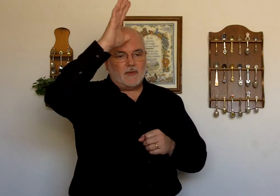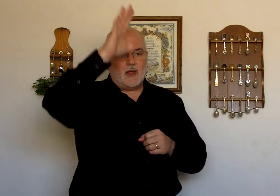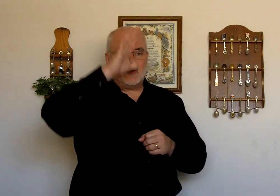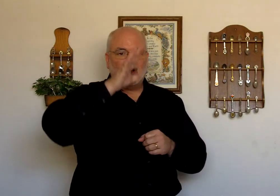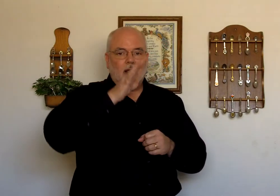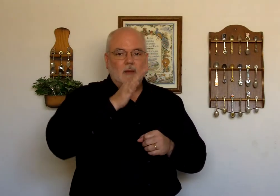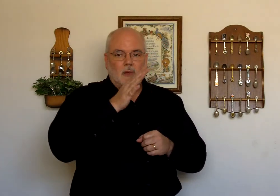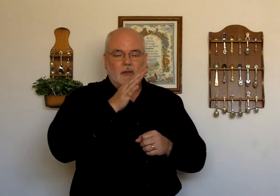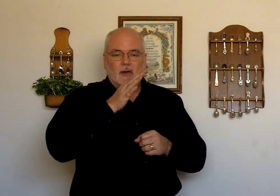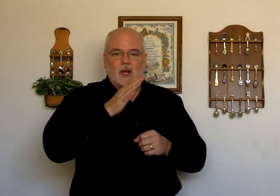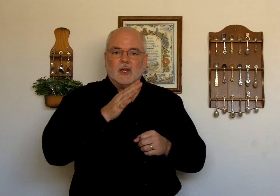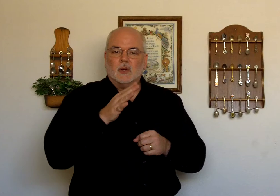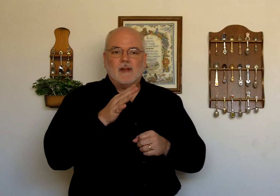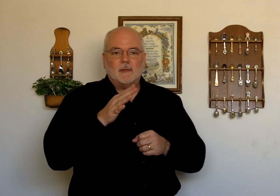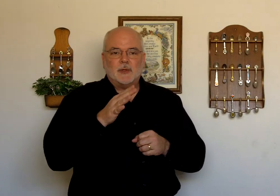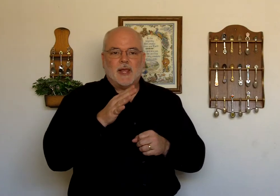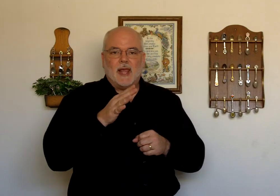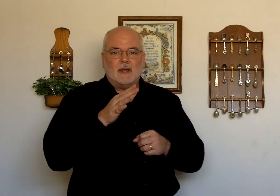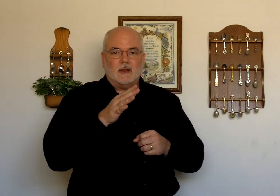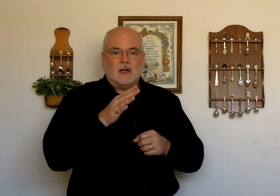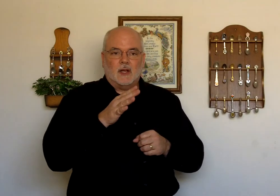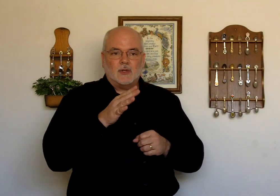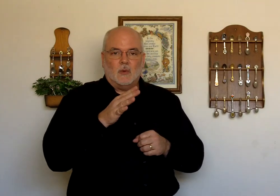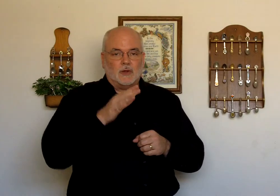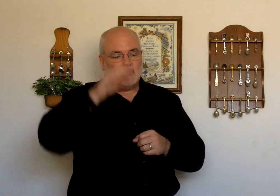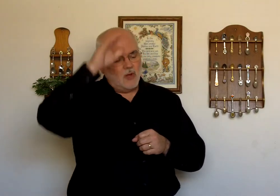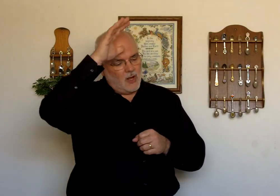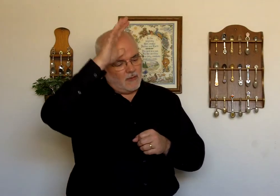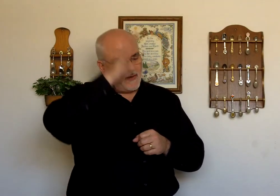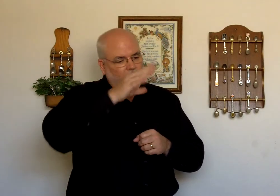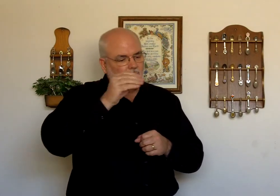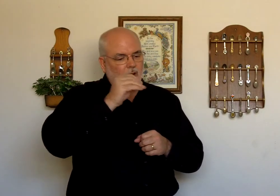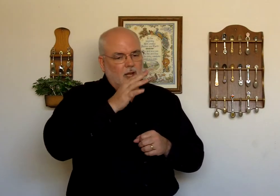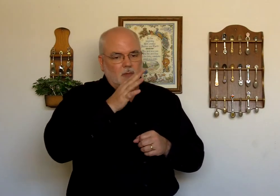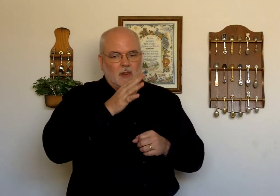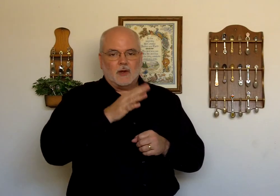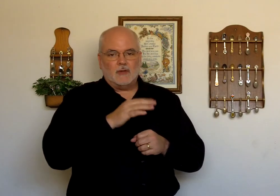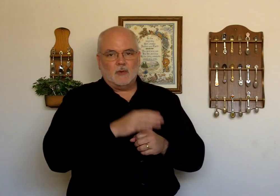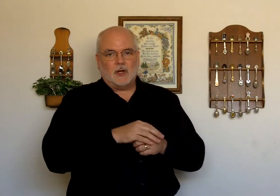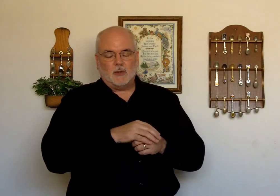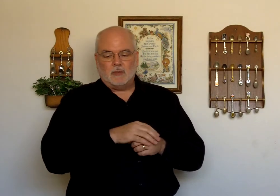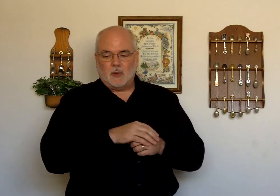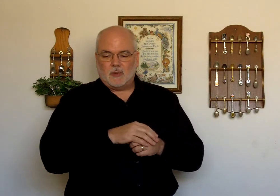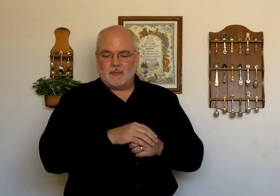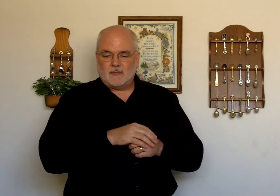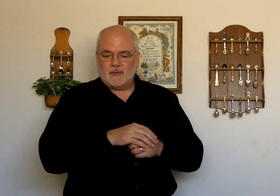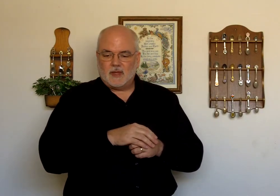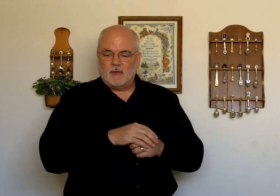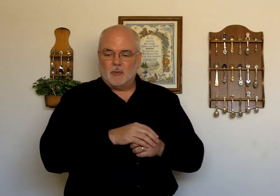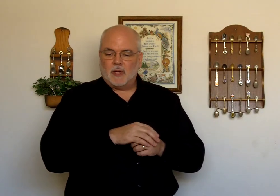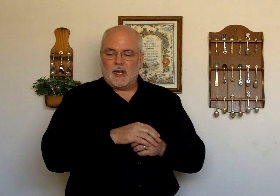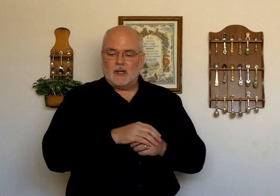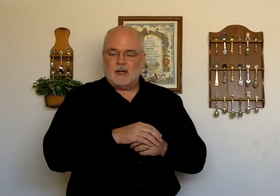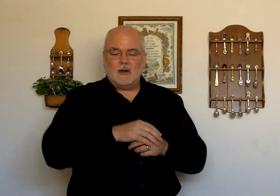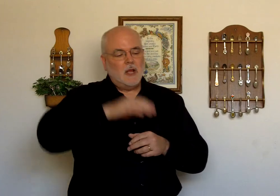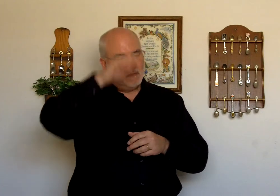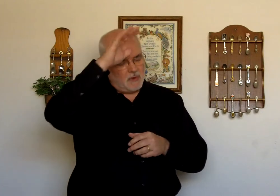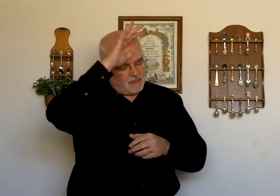Father and mother. And you don't have to put the and in there unless you want to. Father and mother. If you want to do it both. If you want to put and in there. But